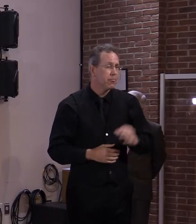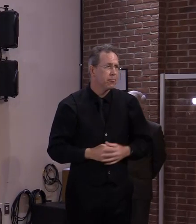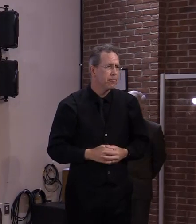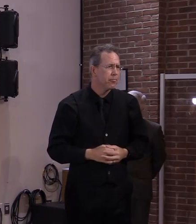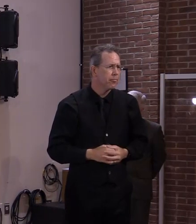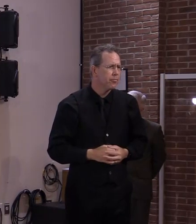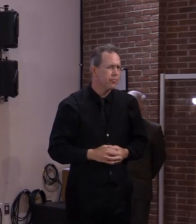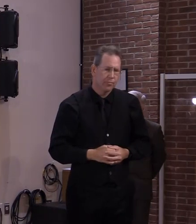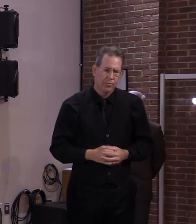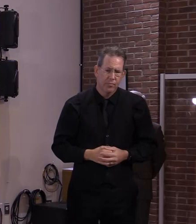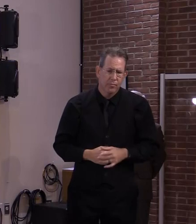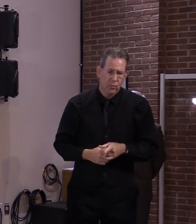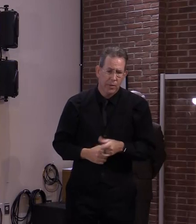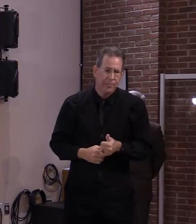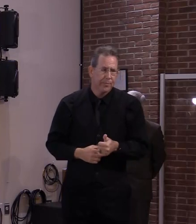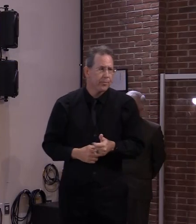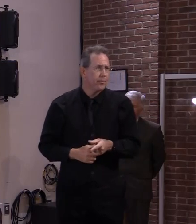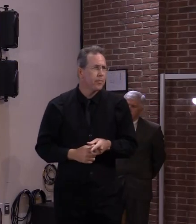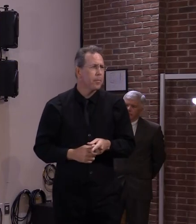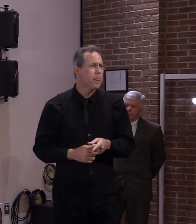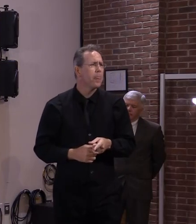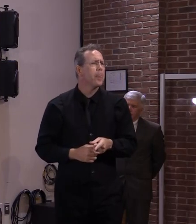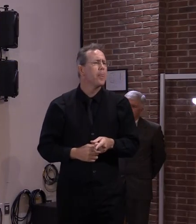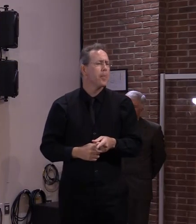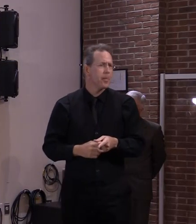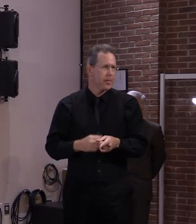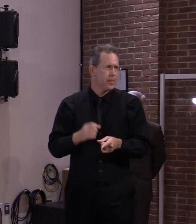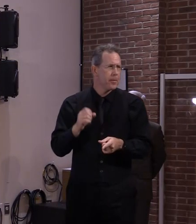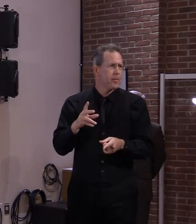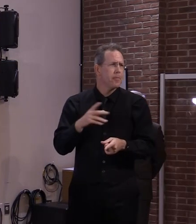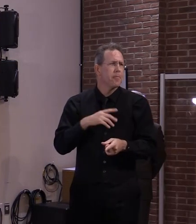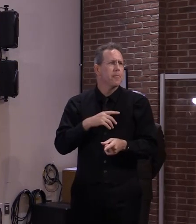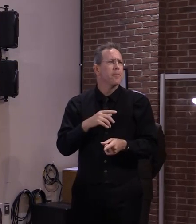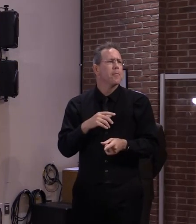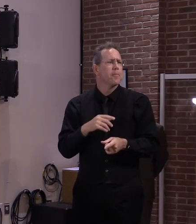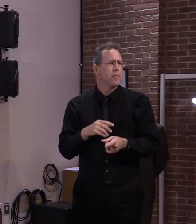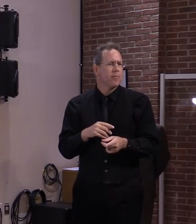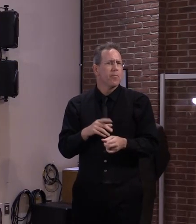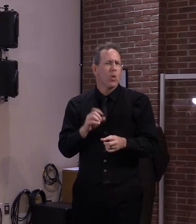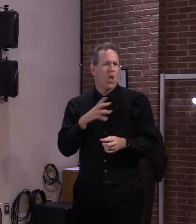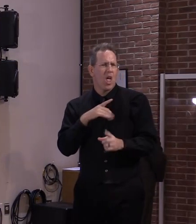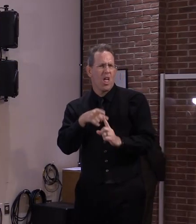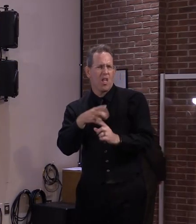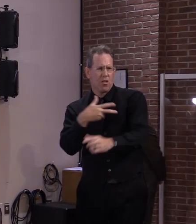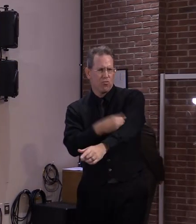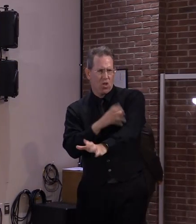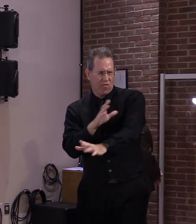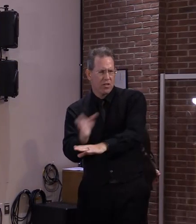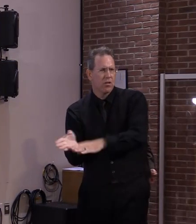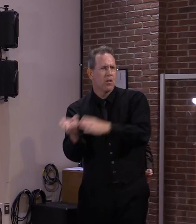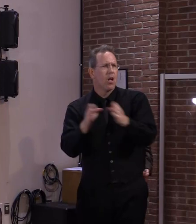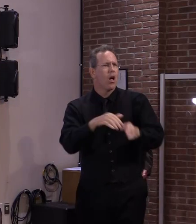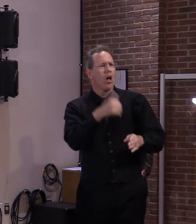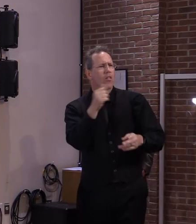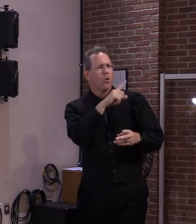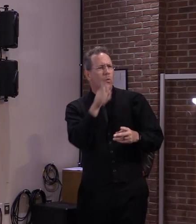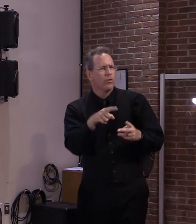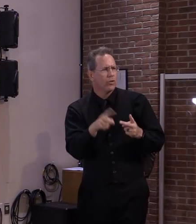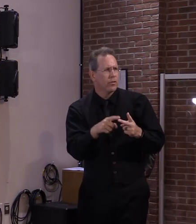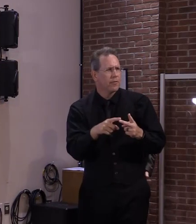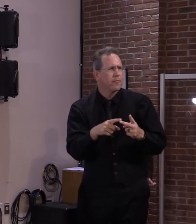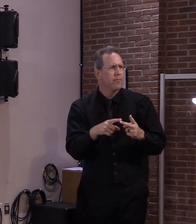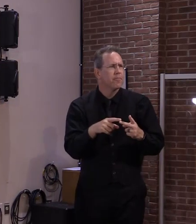Okay. Great. Thank you. As far as the broadband is concerned, Governor, you know, there's a ton of money out there, $150 million plus